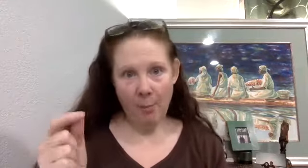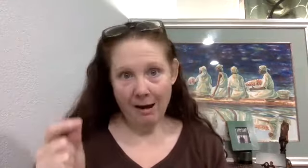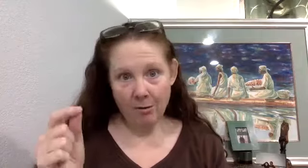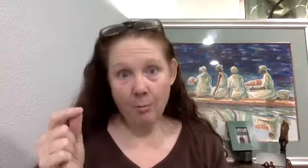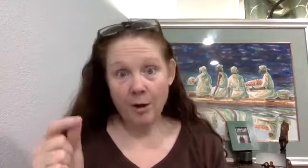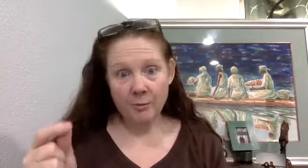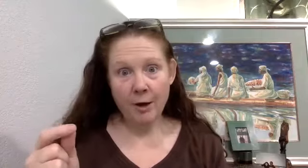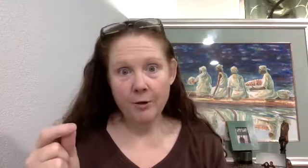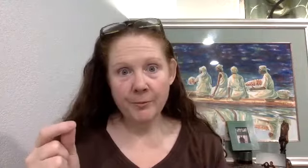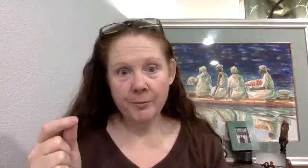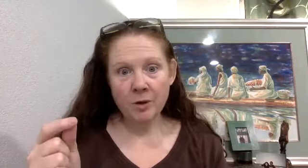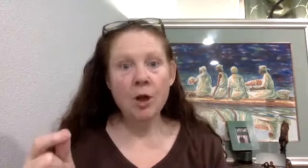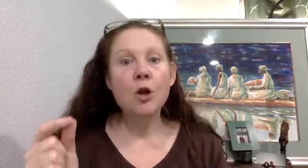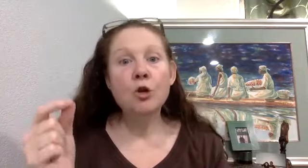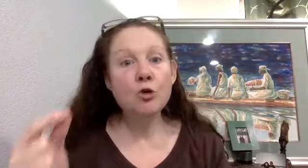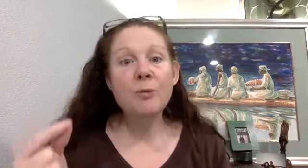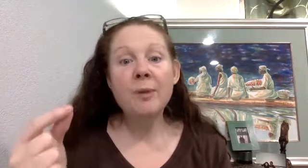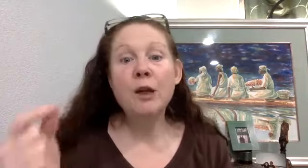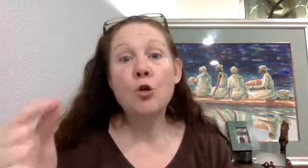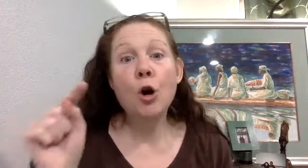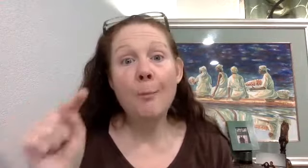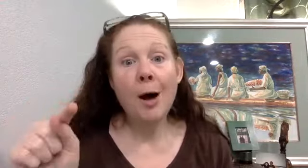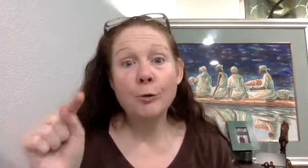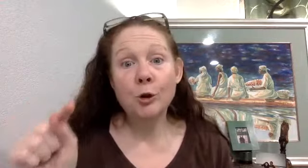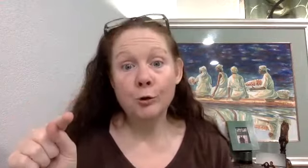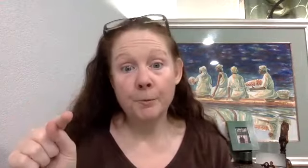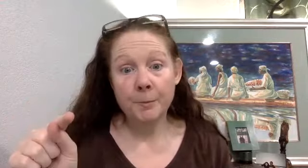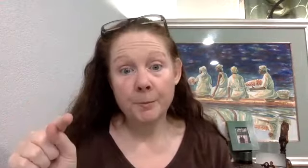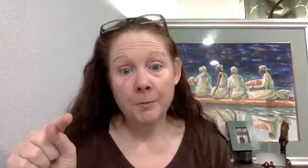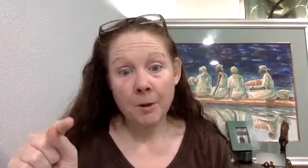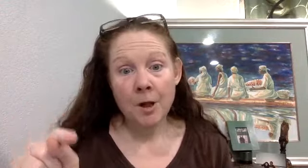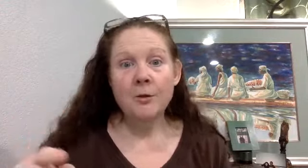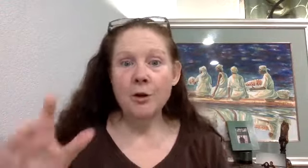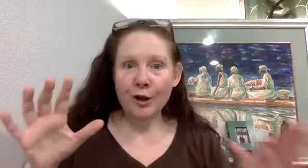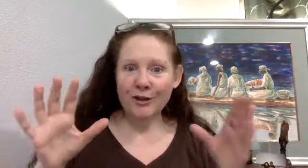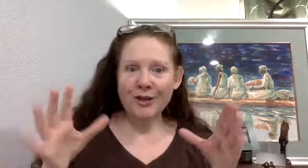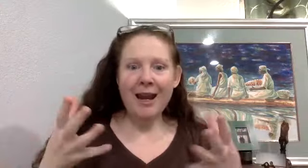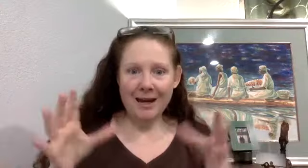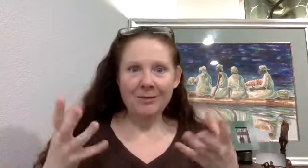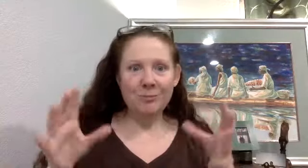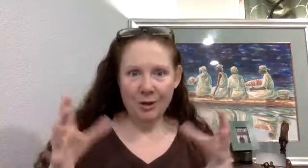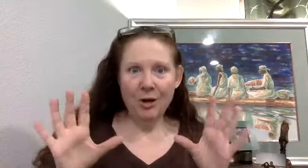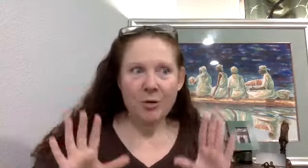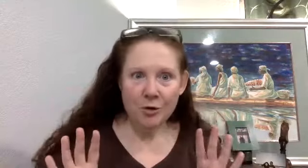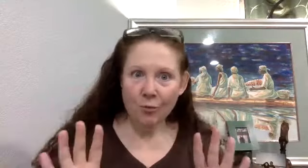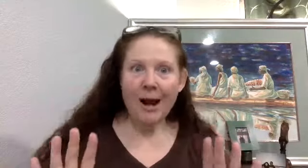Paul's model should be your model too. You you're going to stay in, you know, direct